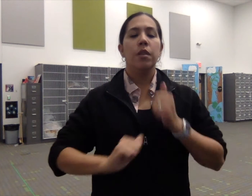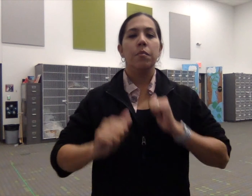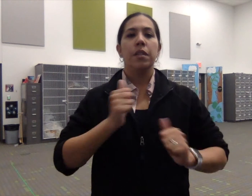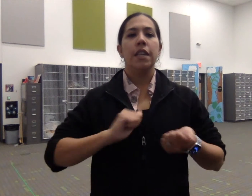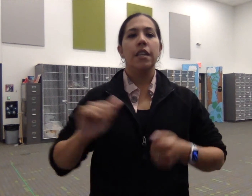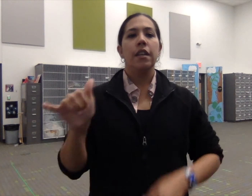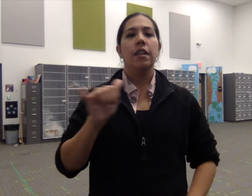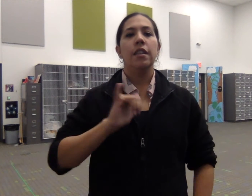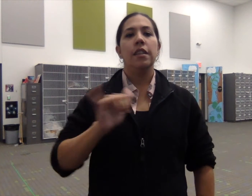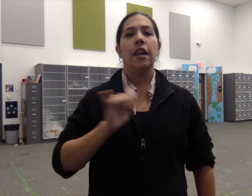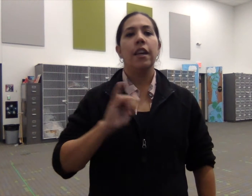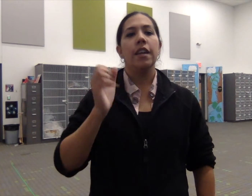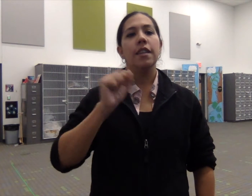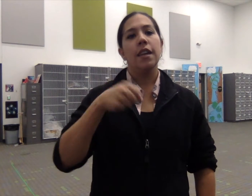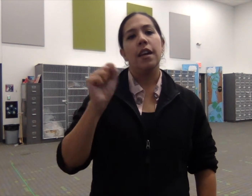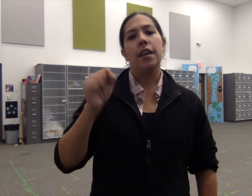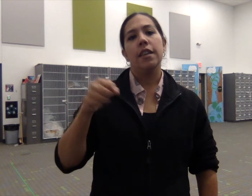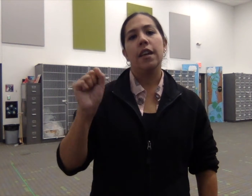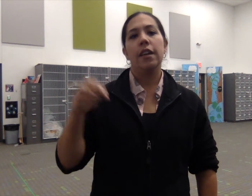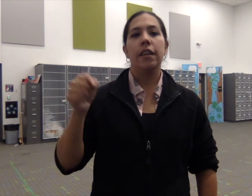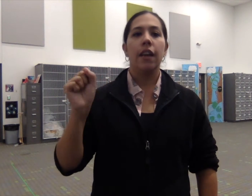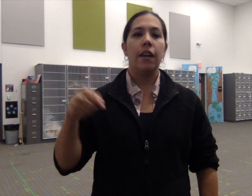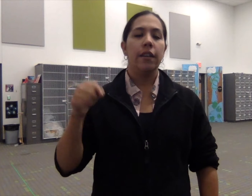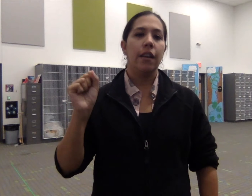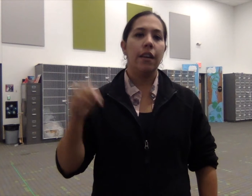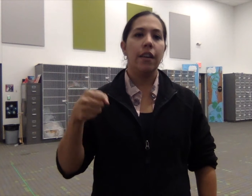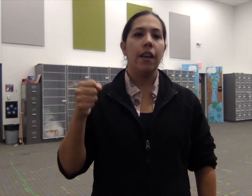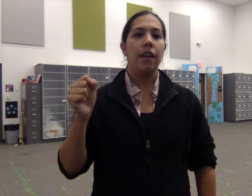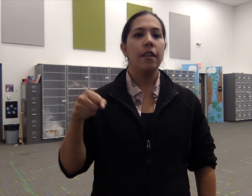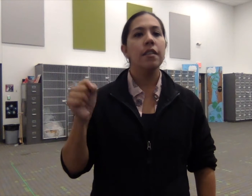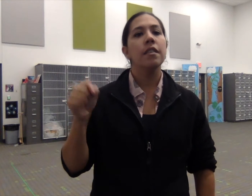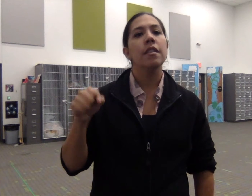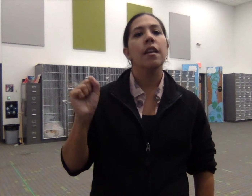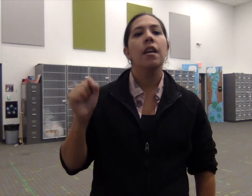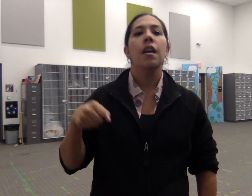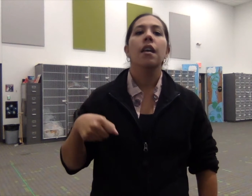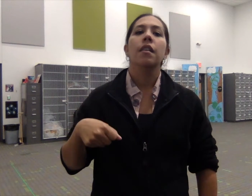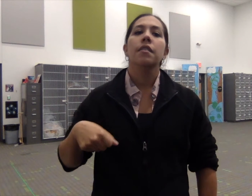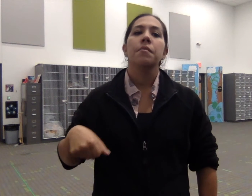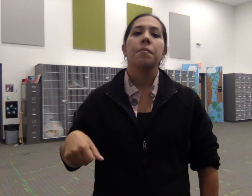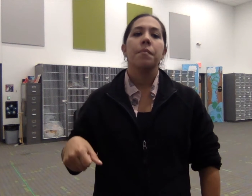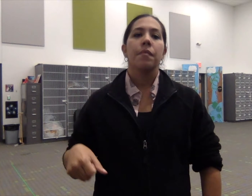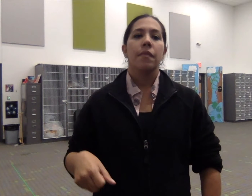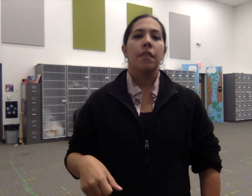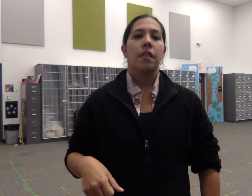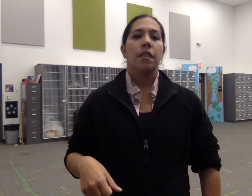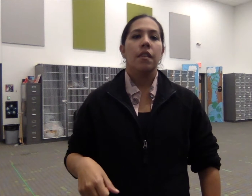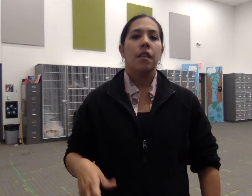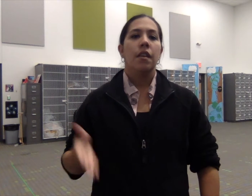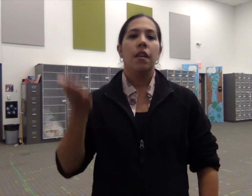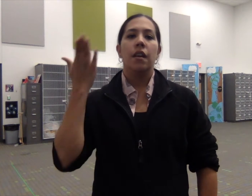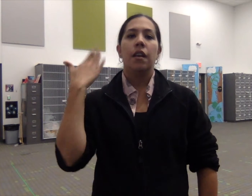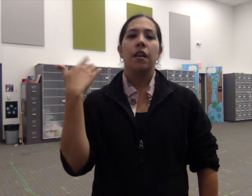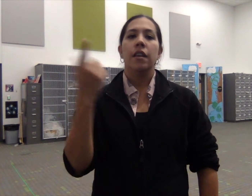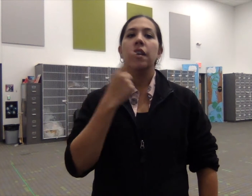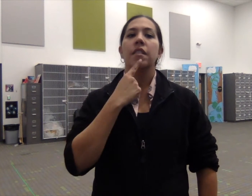be playing like yeah yeah yeah yeah yeah I got